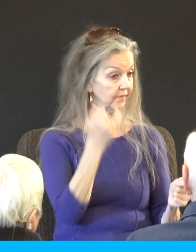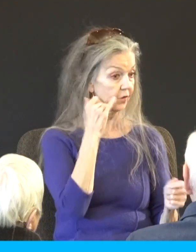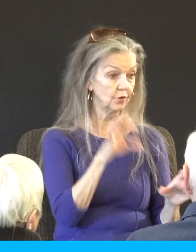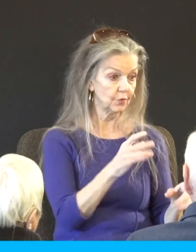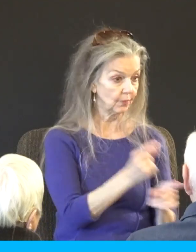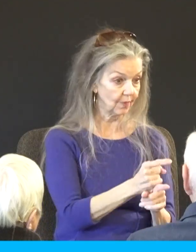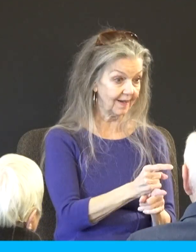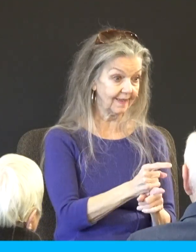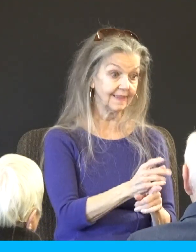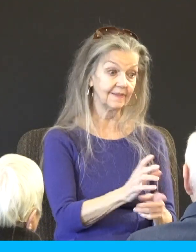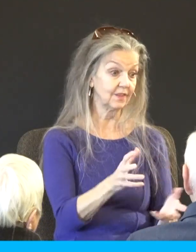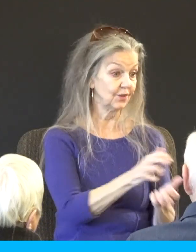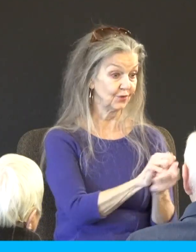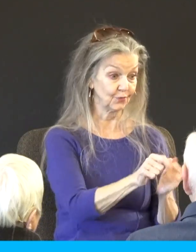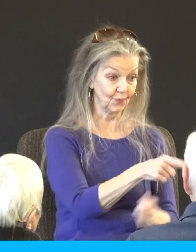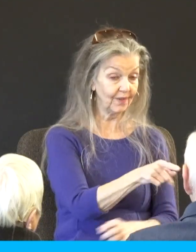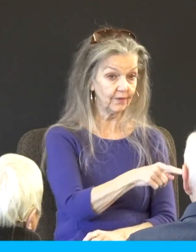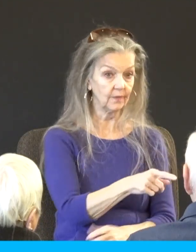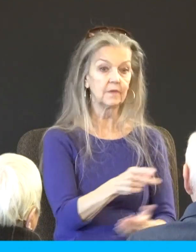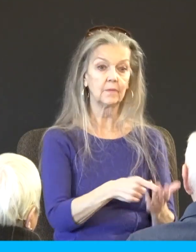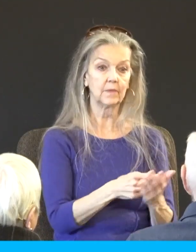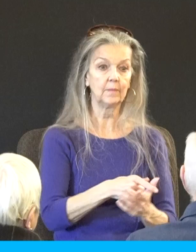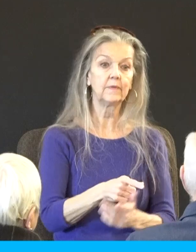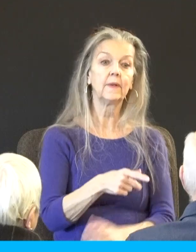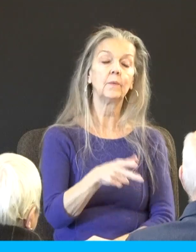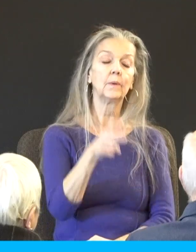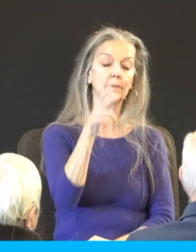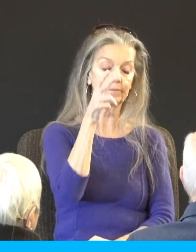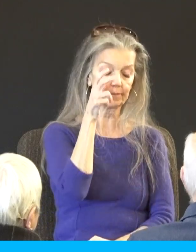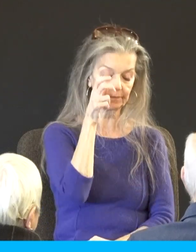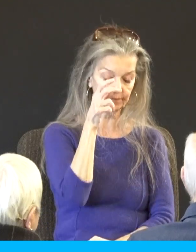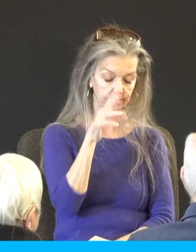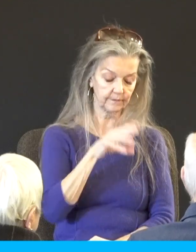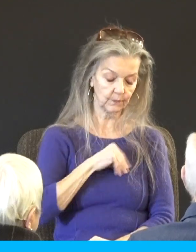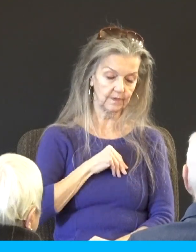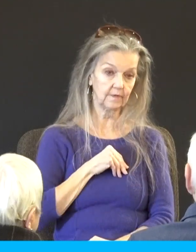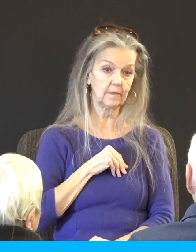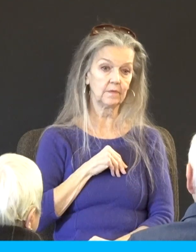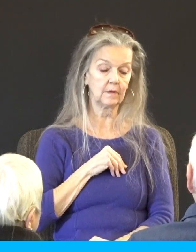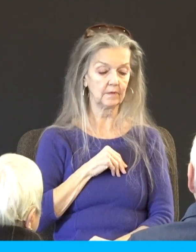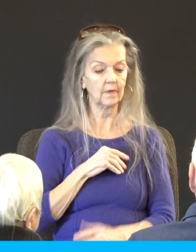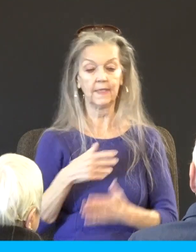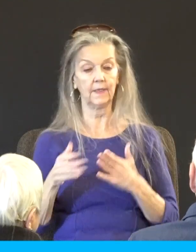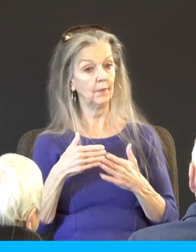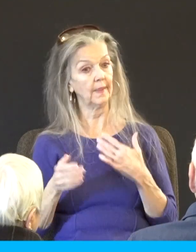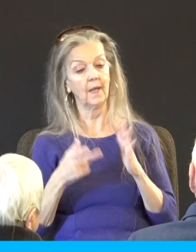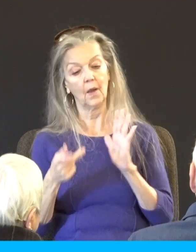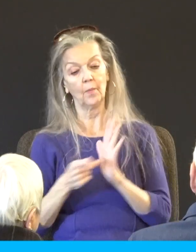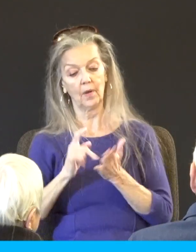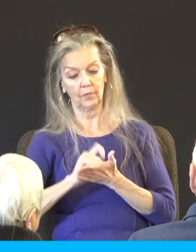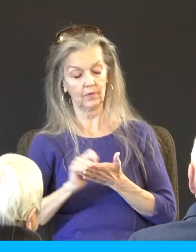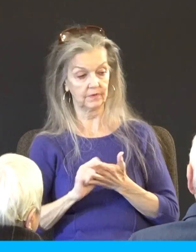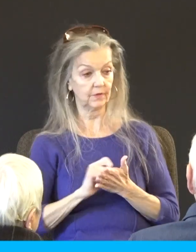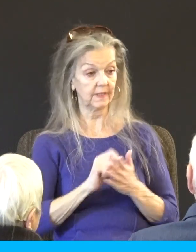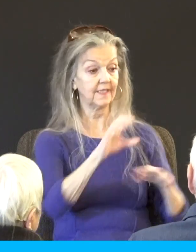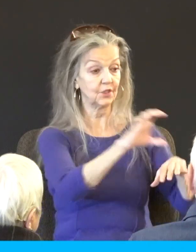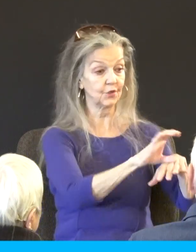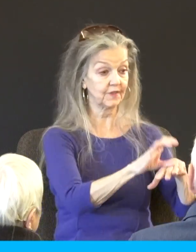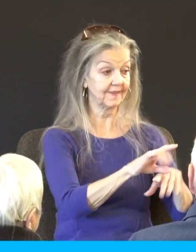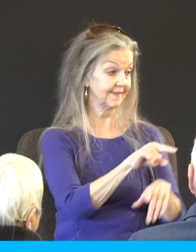sometimes they actually hear you so Paul wrote to them he told them this guy's gotta go and he said I have confidence in